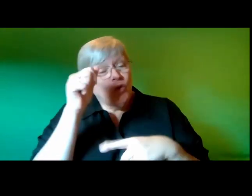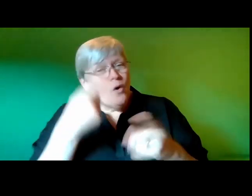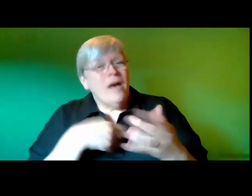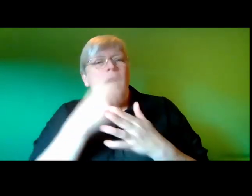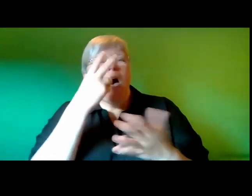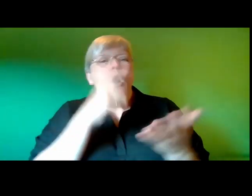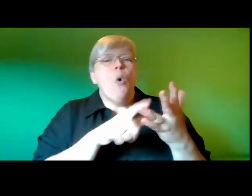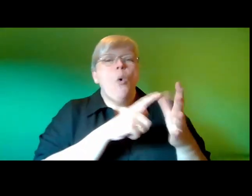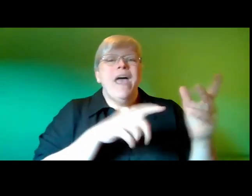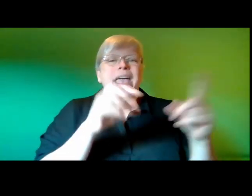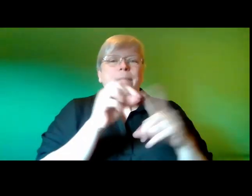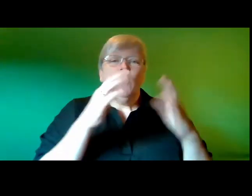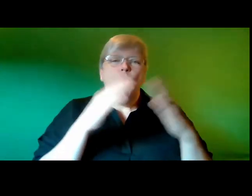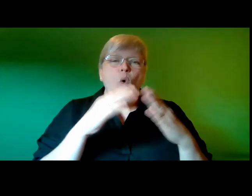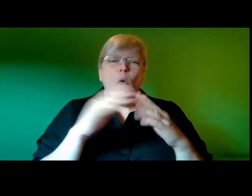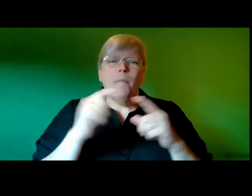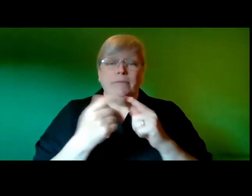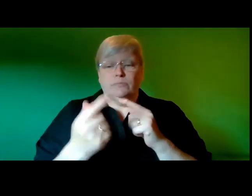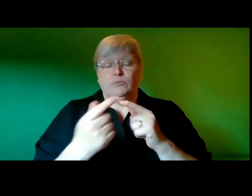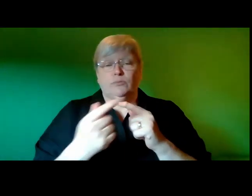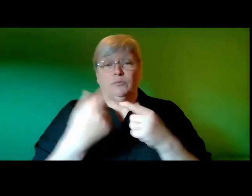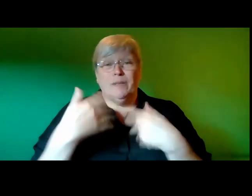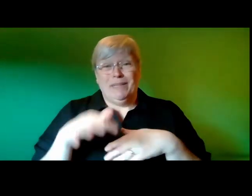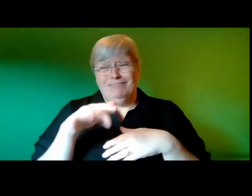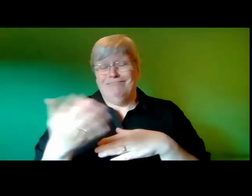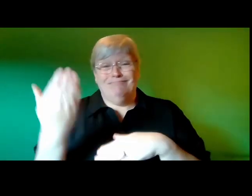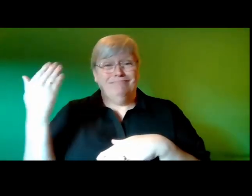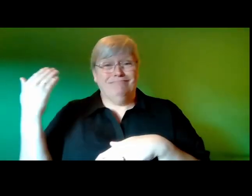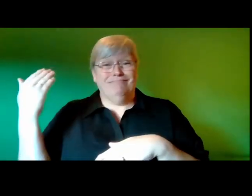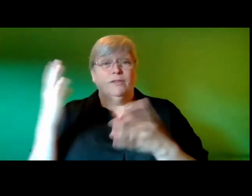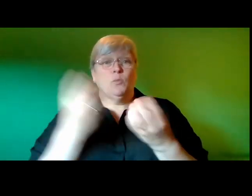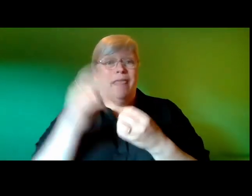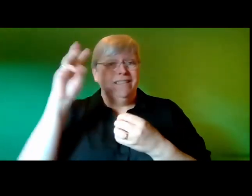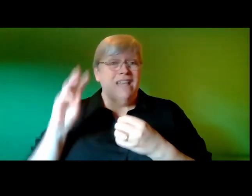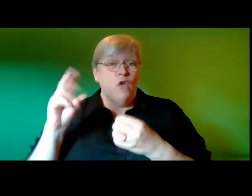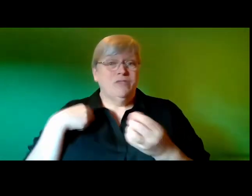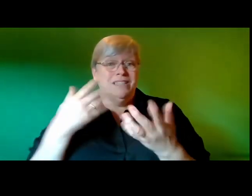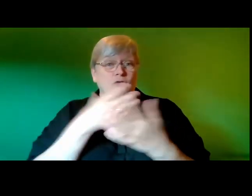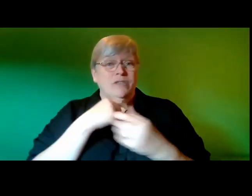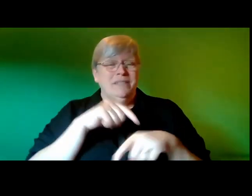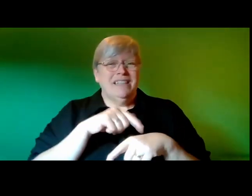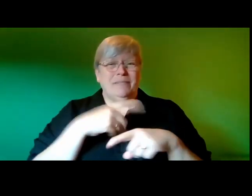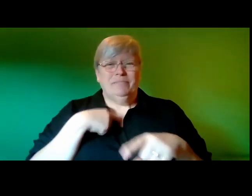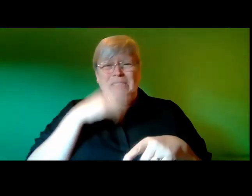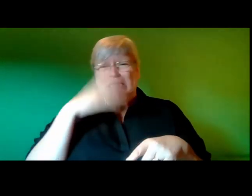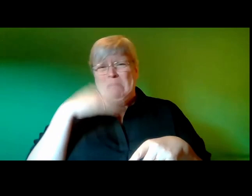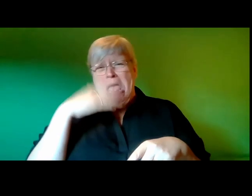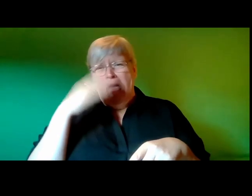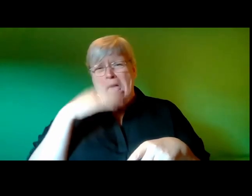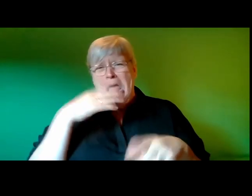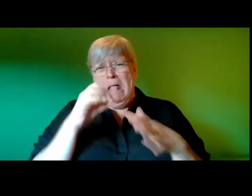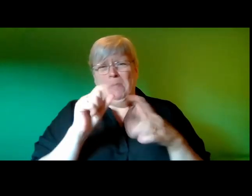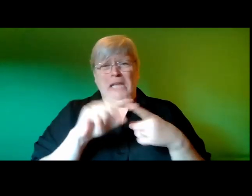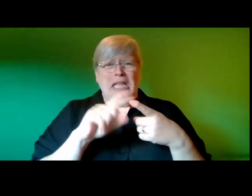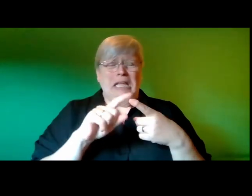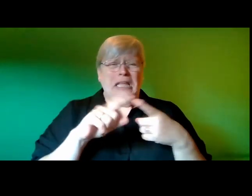people's home just down the road i had gone there a million years ago with scouts once at christmas the whole place smelled of urine and even at eight years of age i